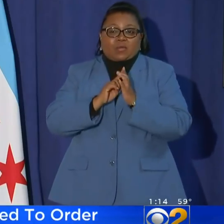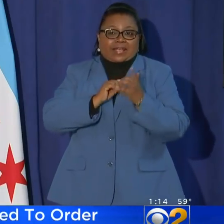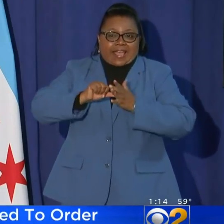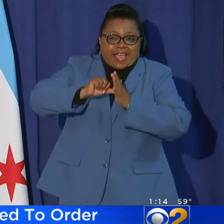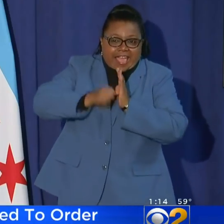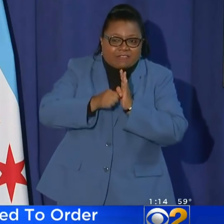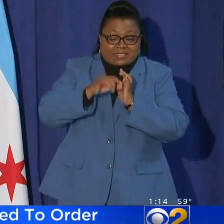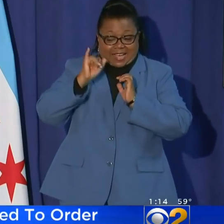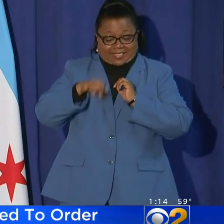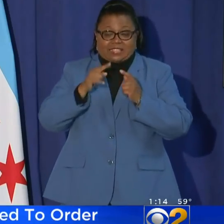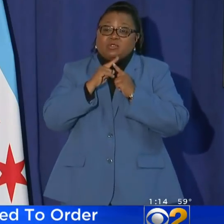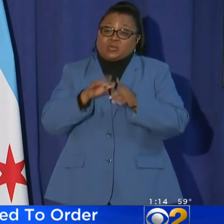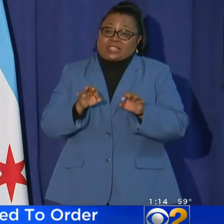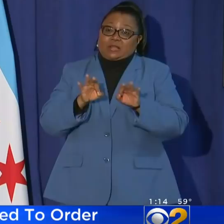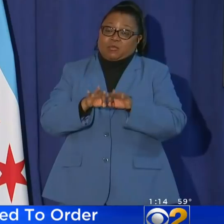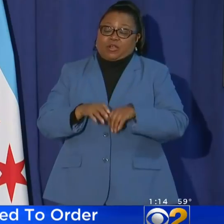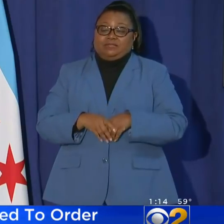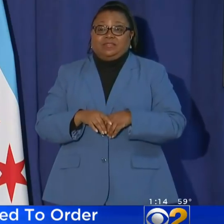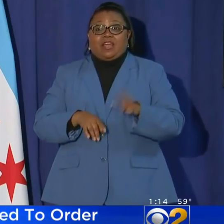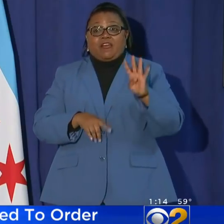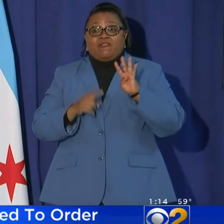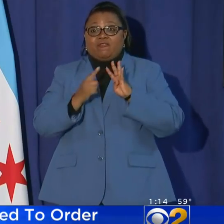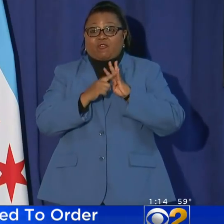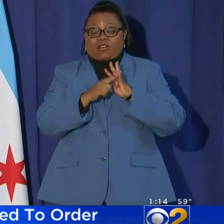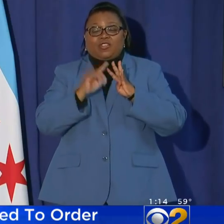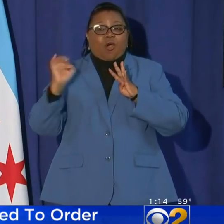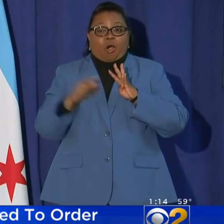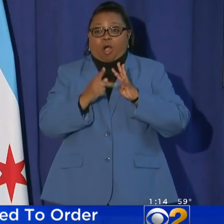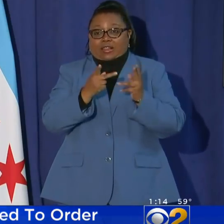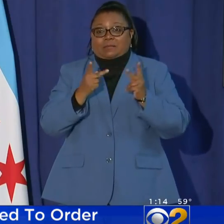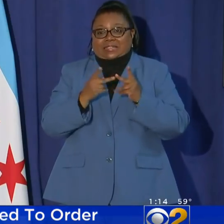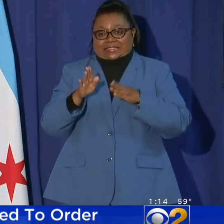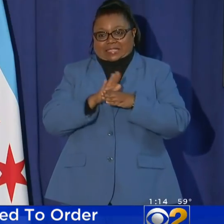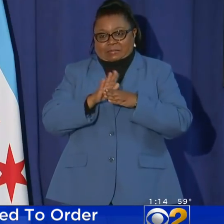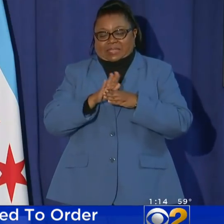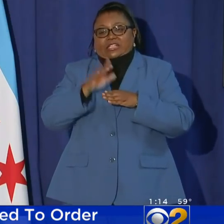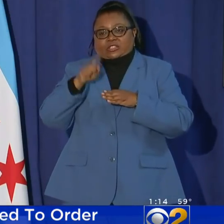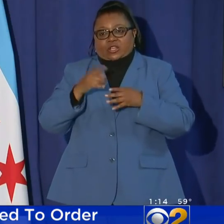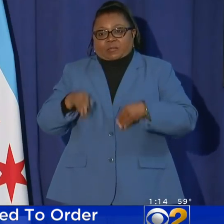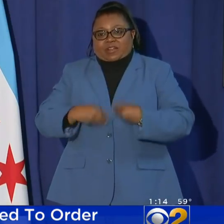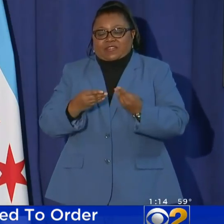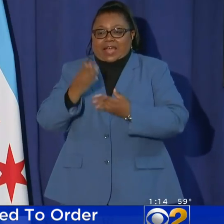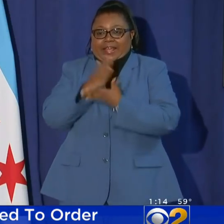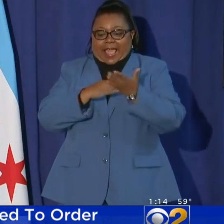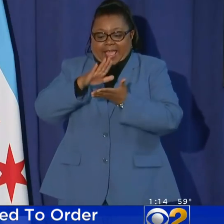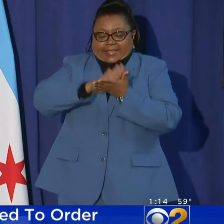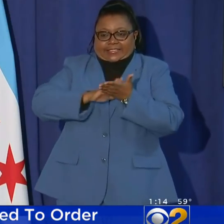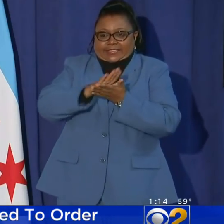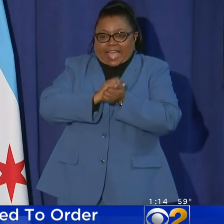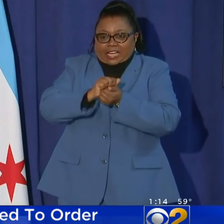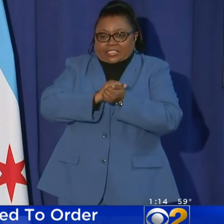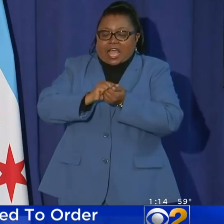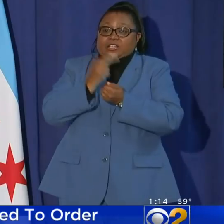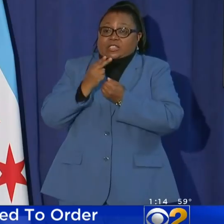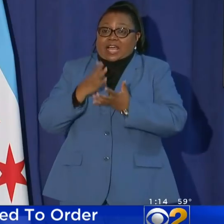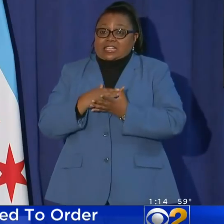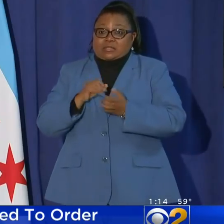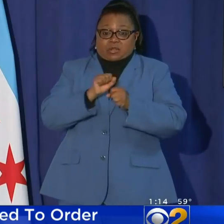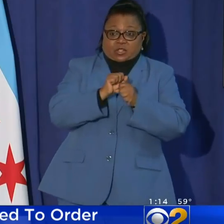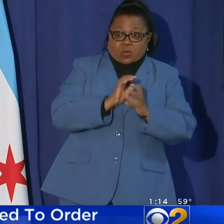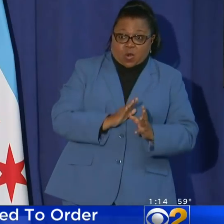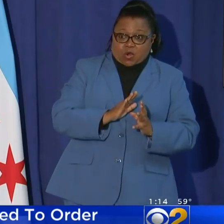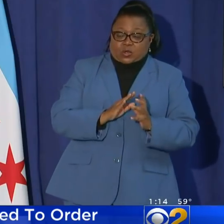we emphasize this because it's important. And fourth, all places of business should provide hand sanitizer to customers and